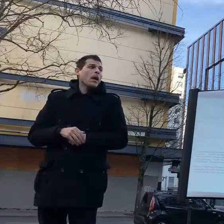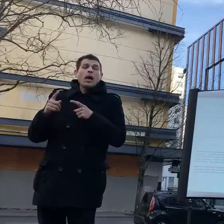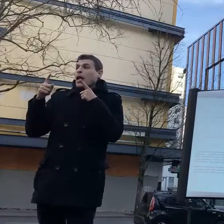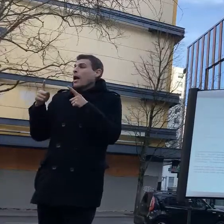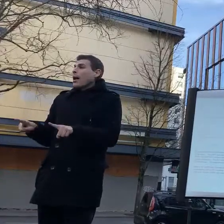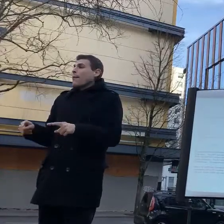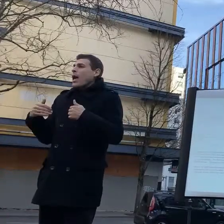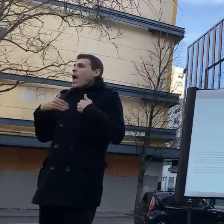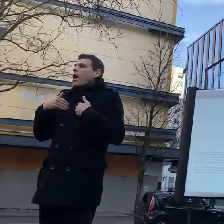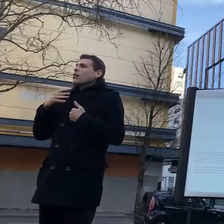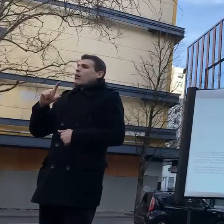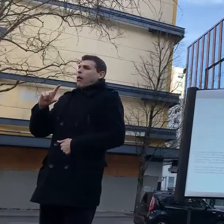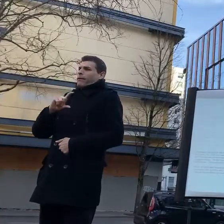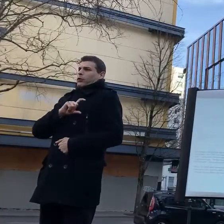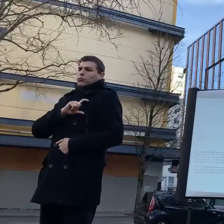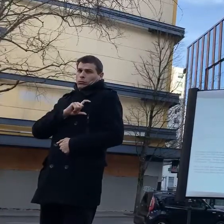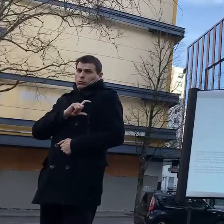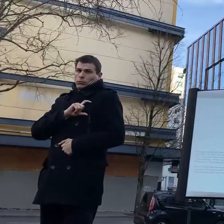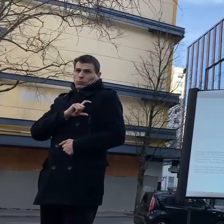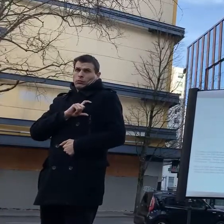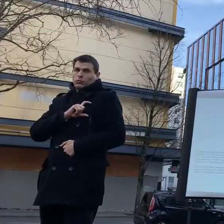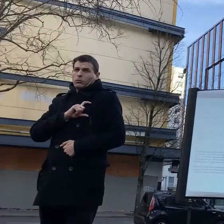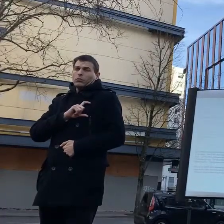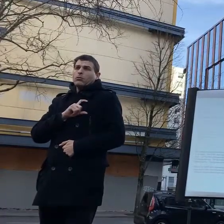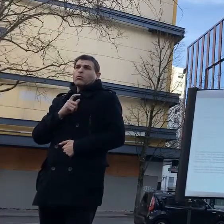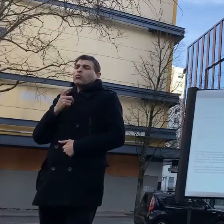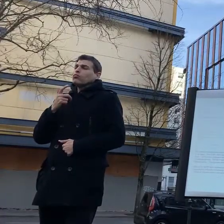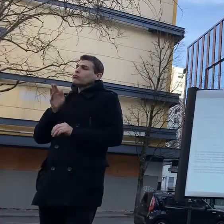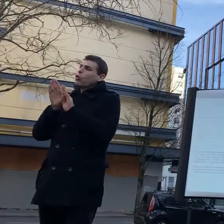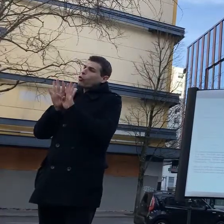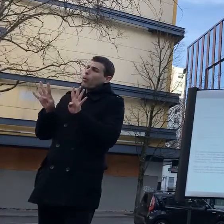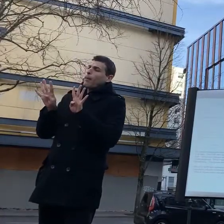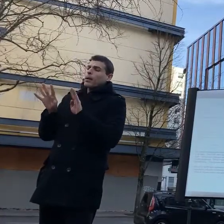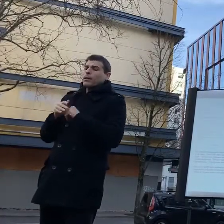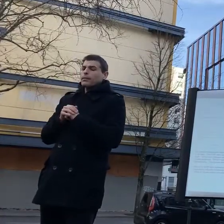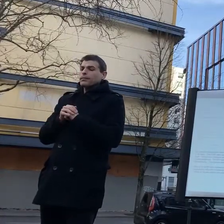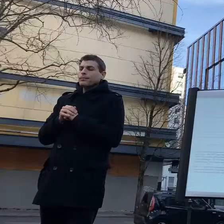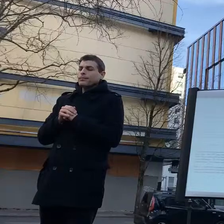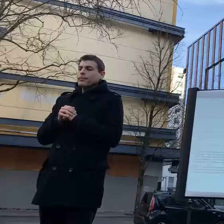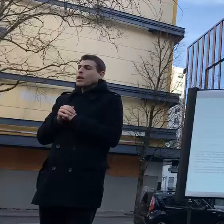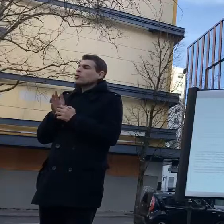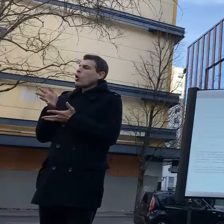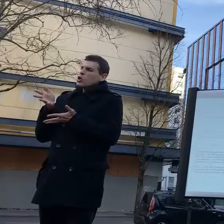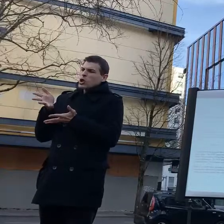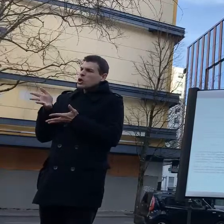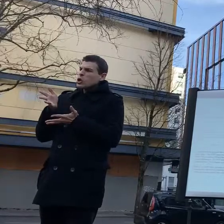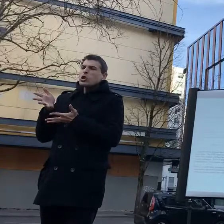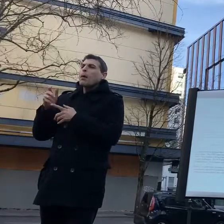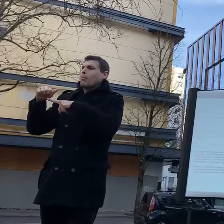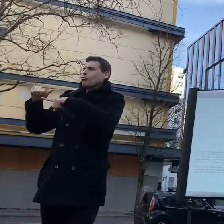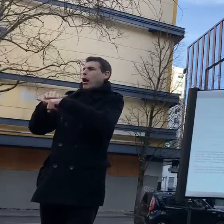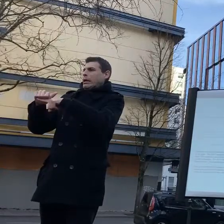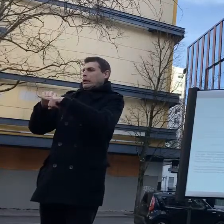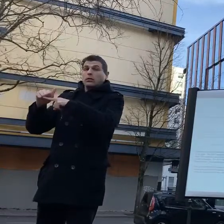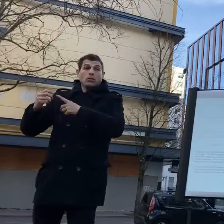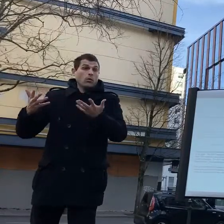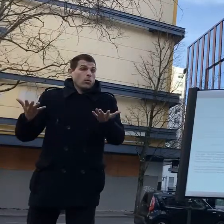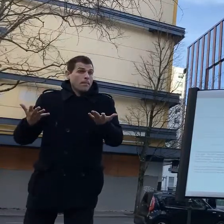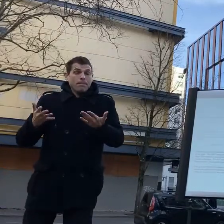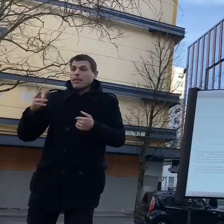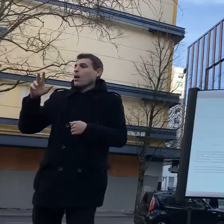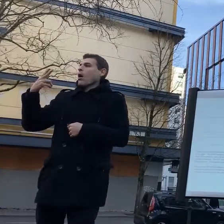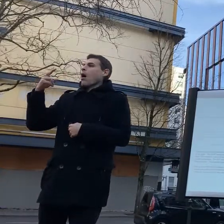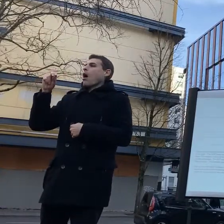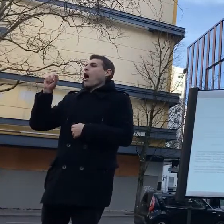and they were in a stairwell they were supposed to wait for the smoke the clear to go up none of them waited none of the second group behind them waited they